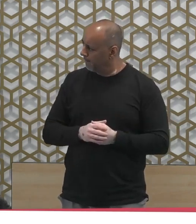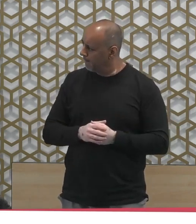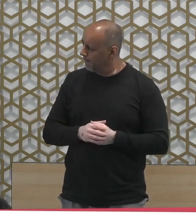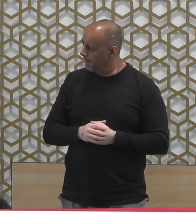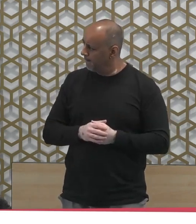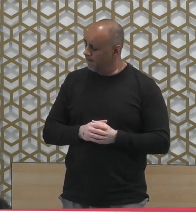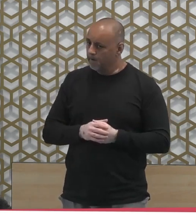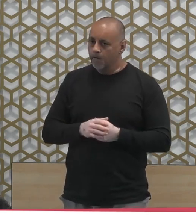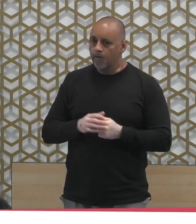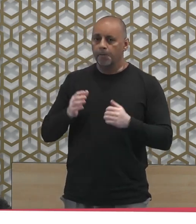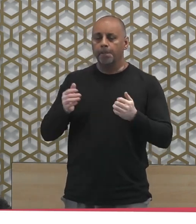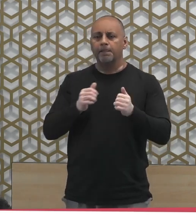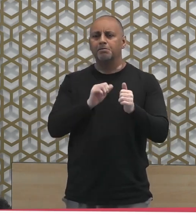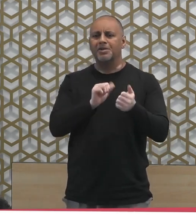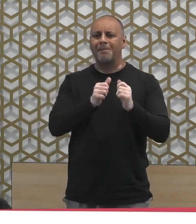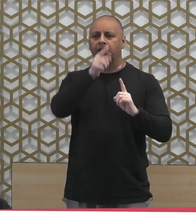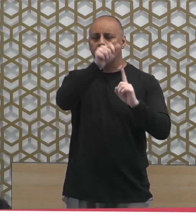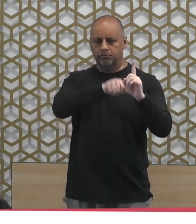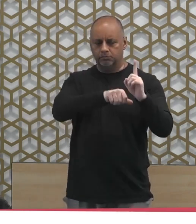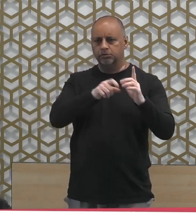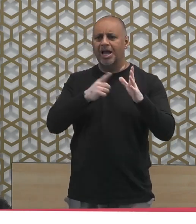Abu Hurairah radiallahu anhu, he narrates